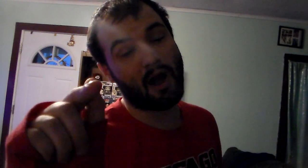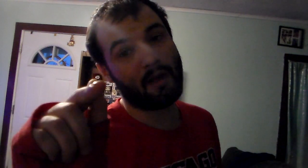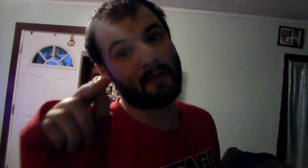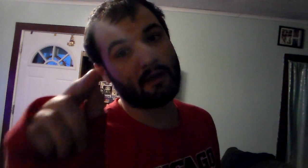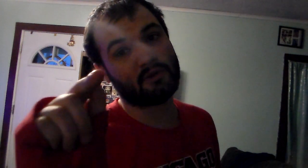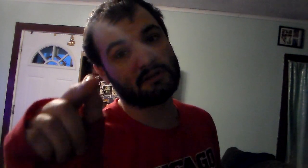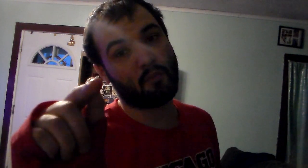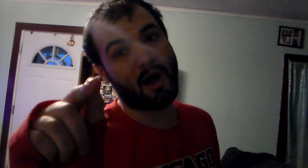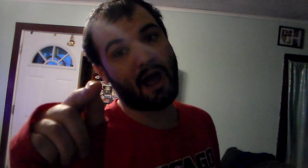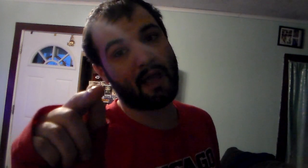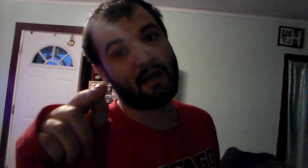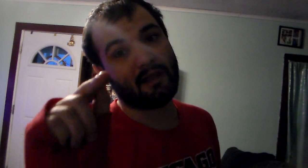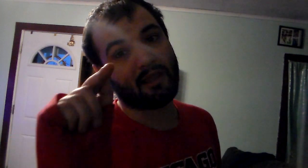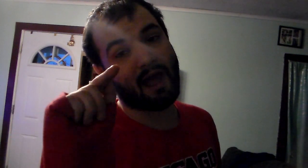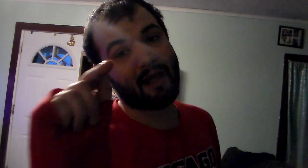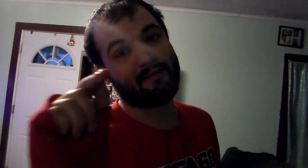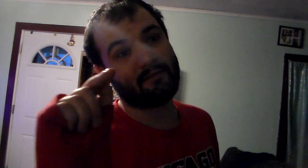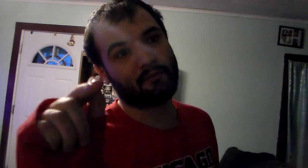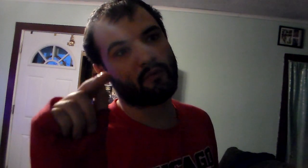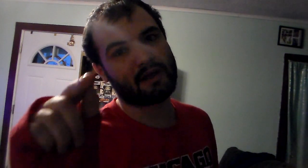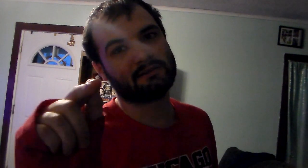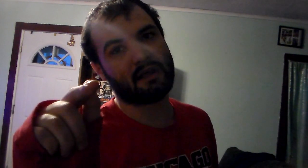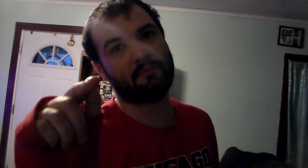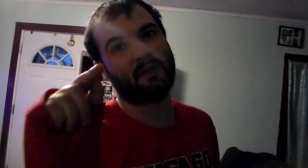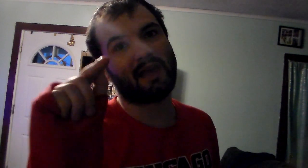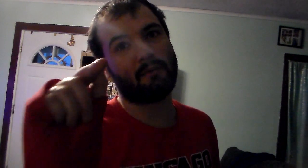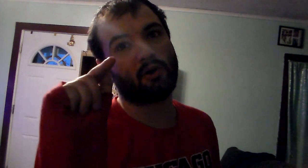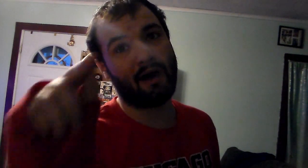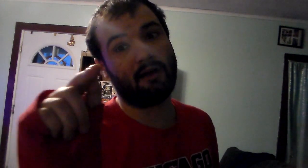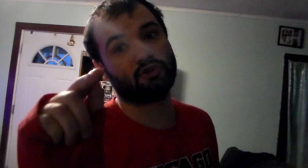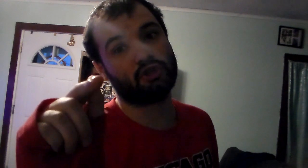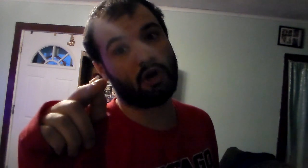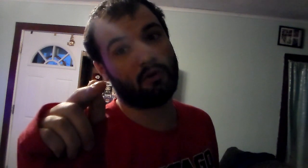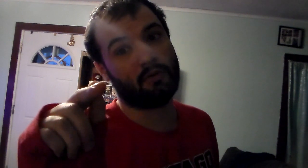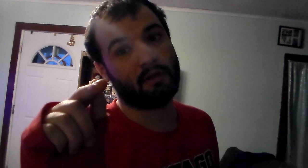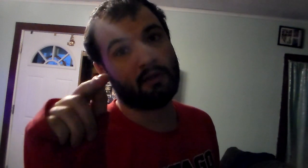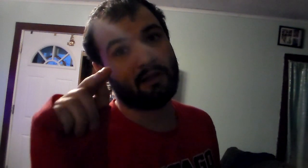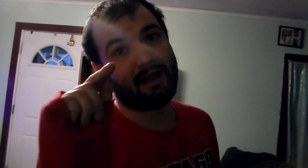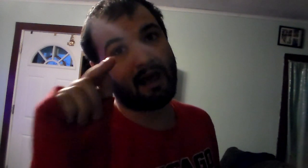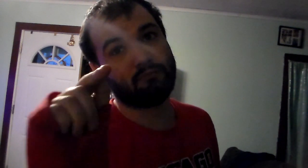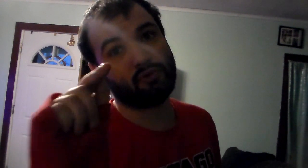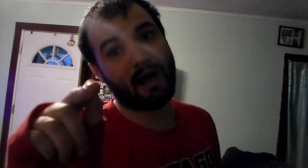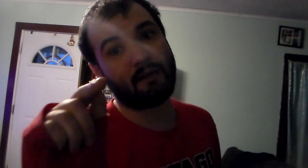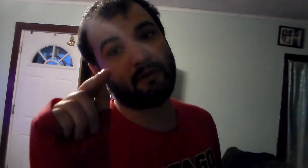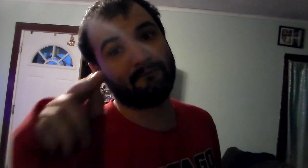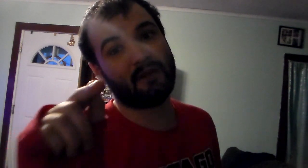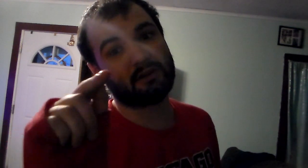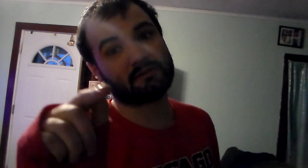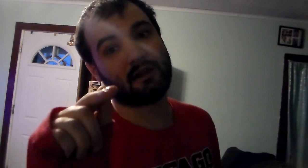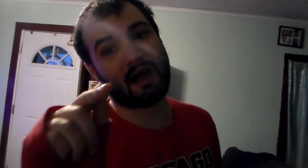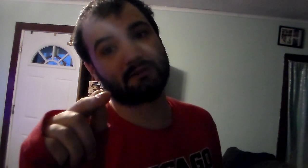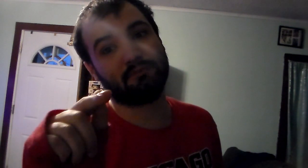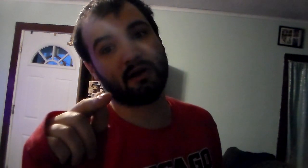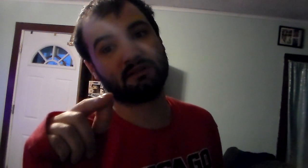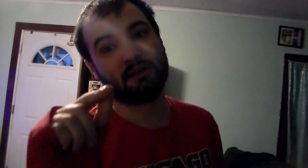what main reason why last season's Reds team became a clown show and I'm glad we finished last place